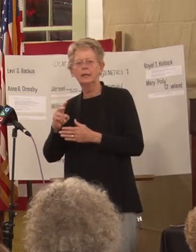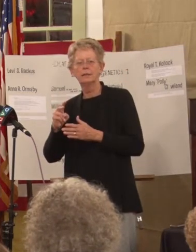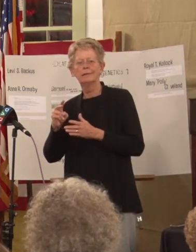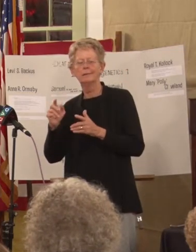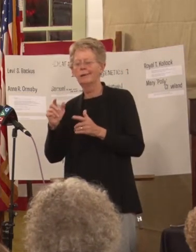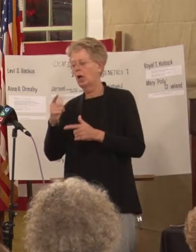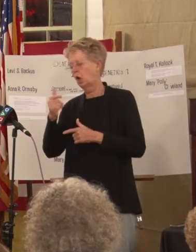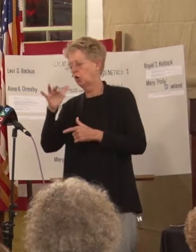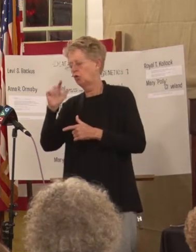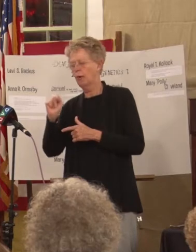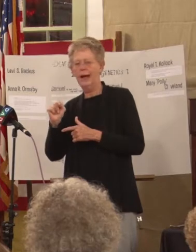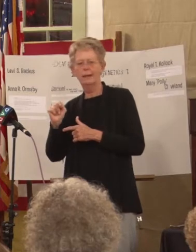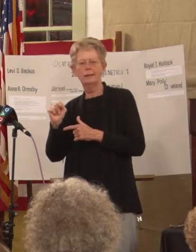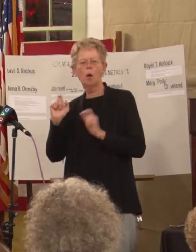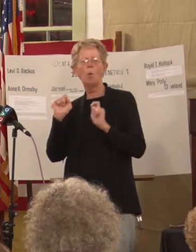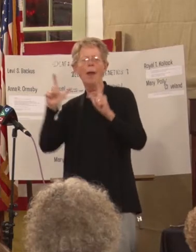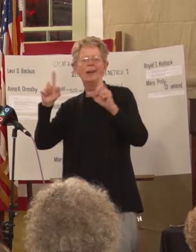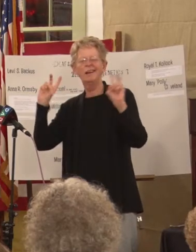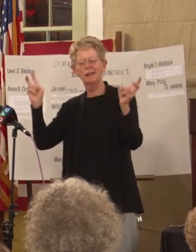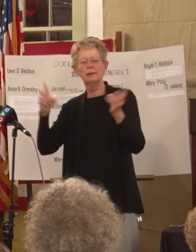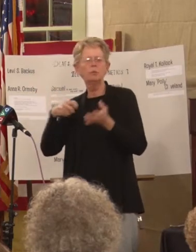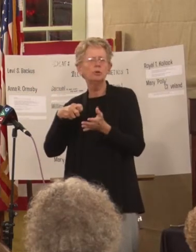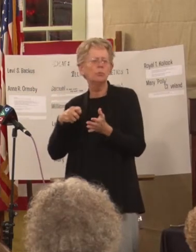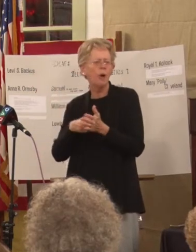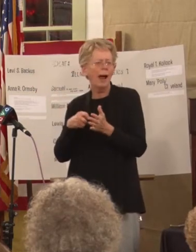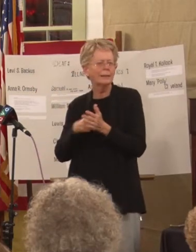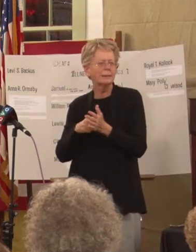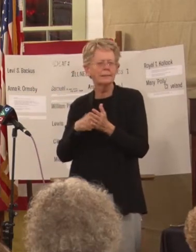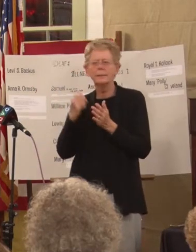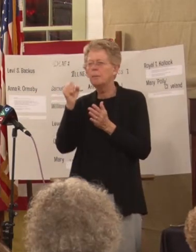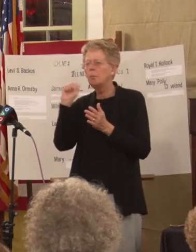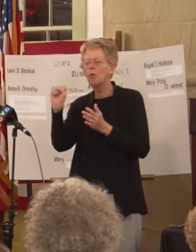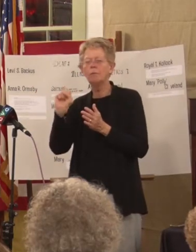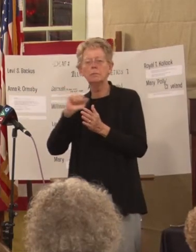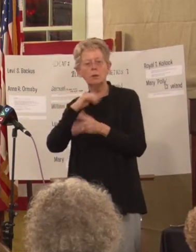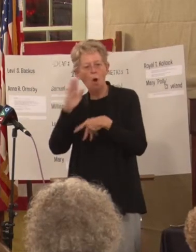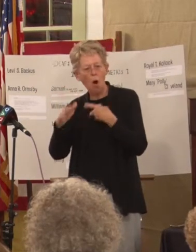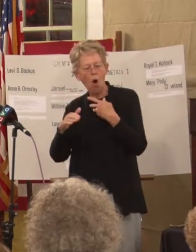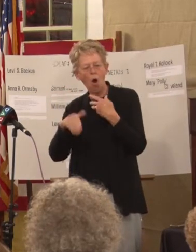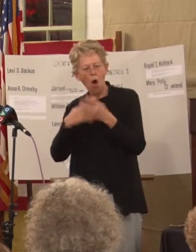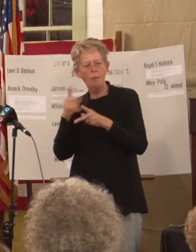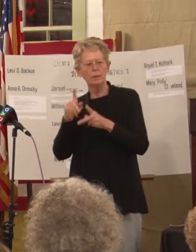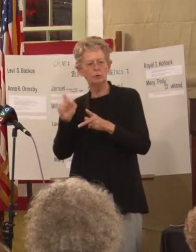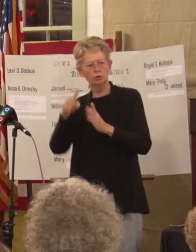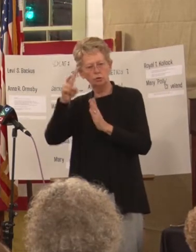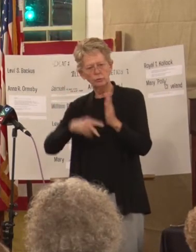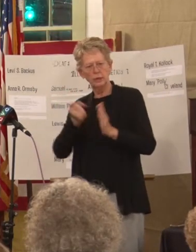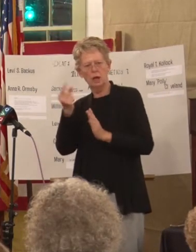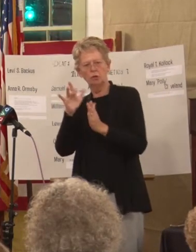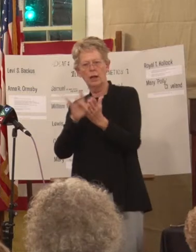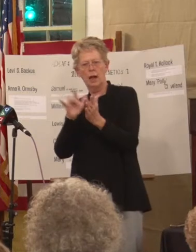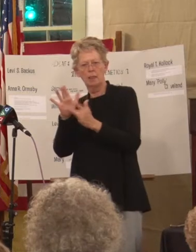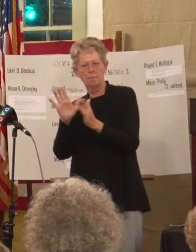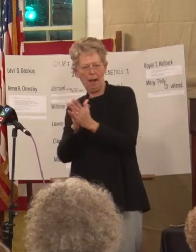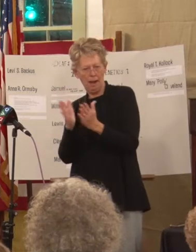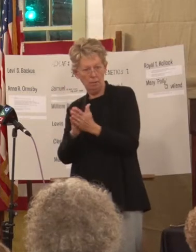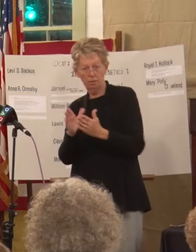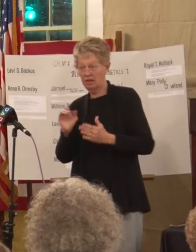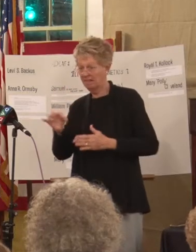Protestant movement by which all people had to read and understand the Bible. And so, if they did not, then they